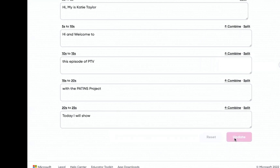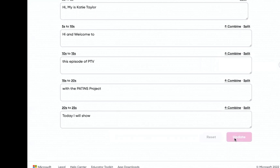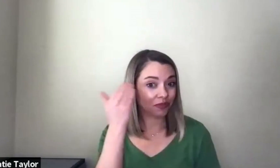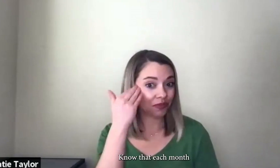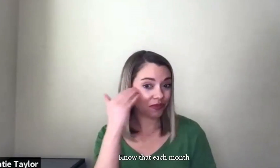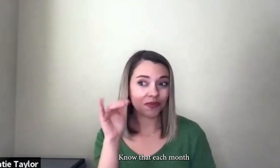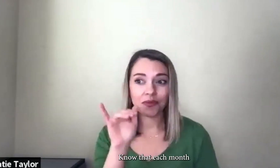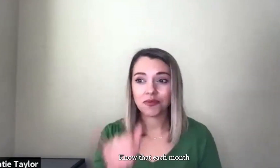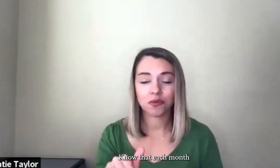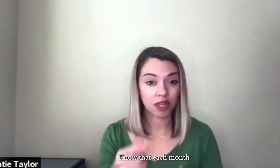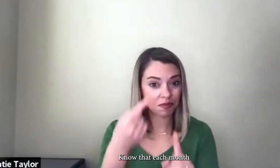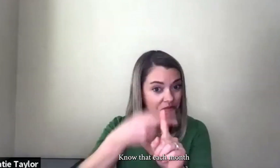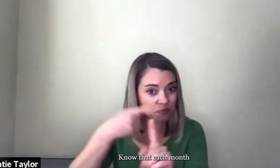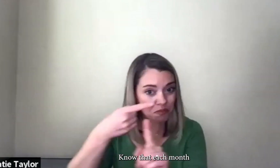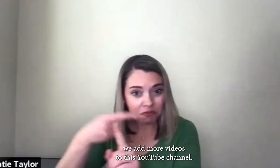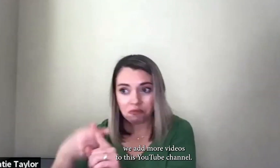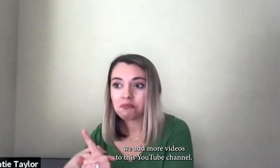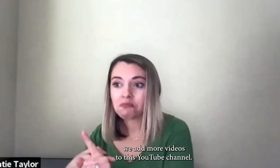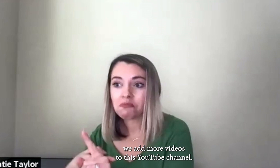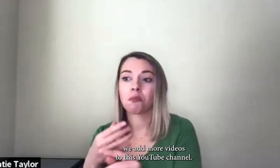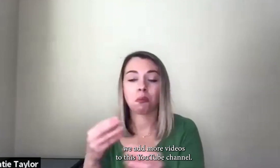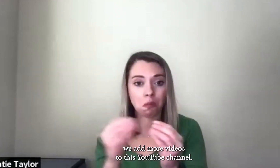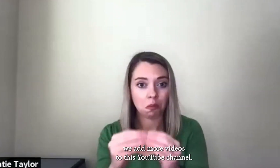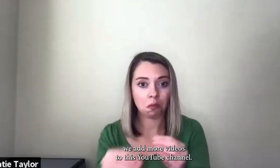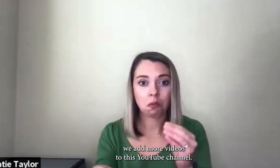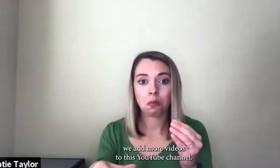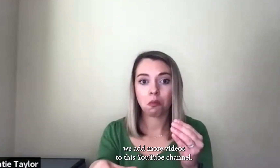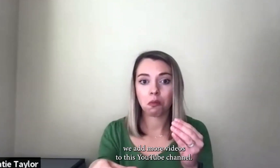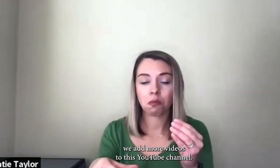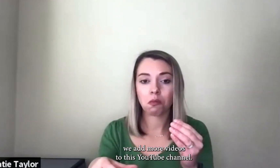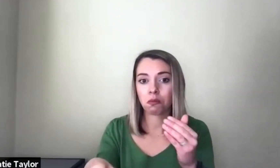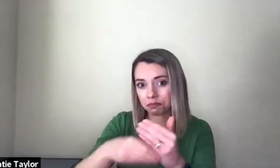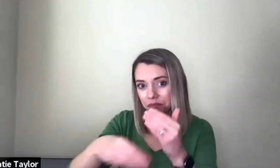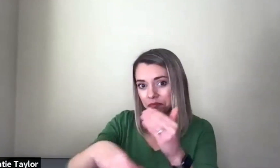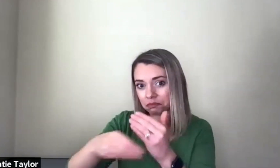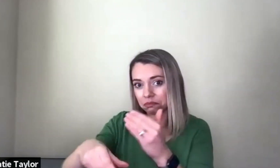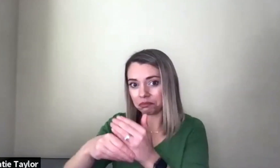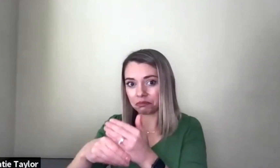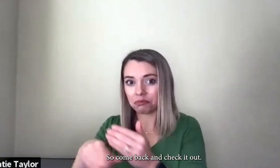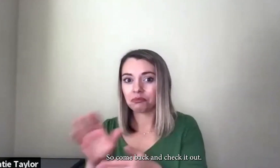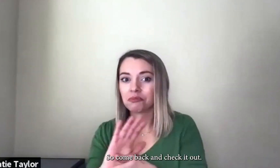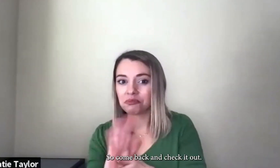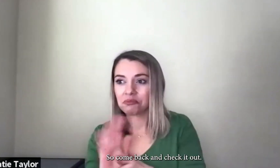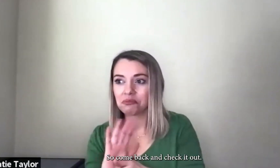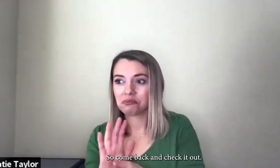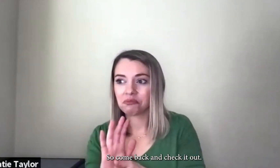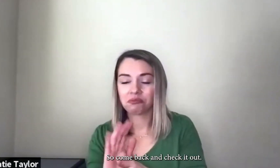You know that each month we add more videos to this YouTube channel. So come back and check it out.